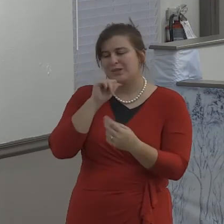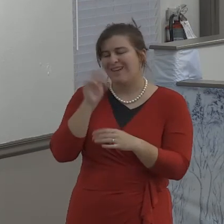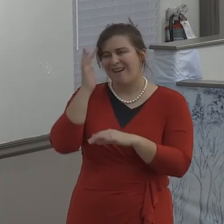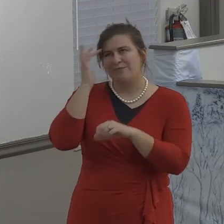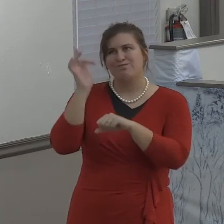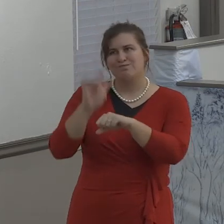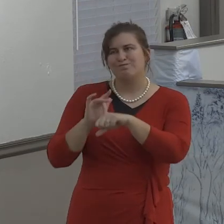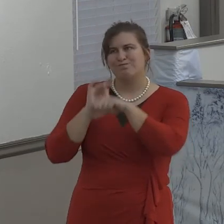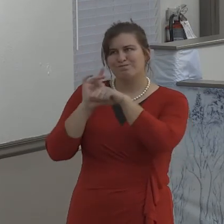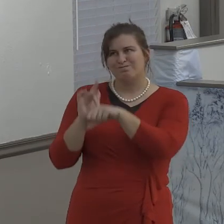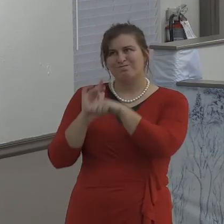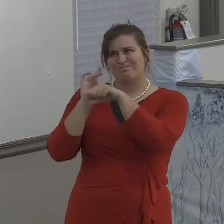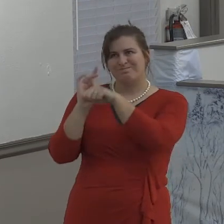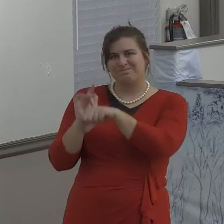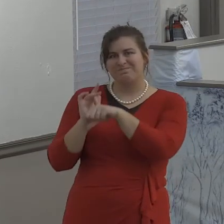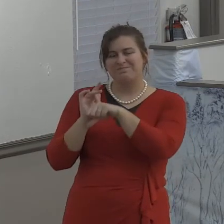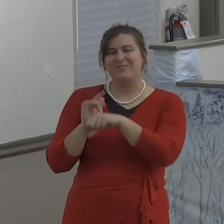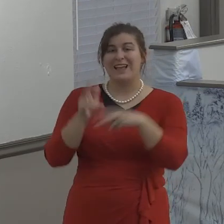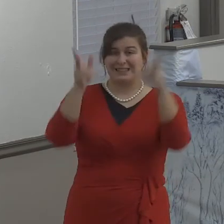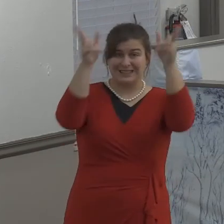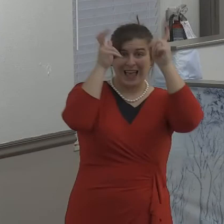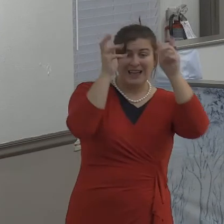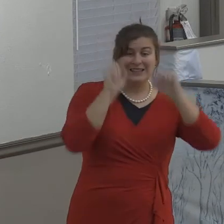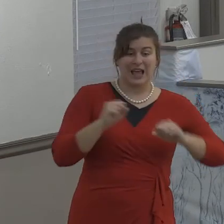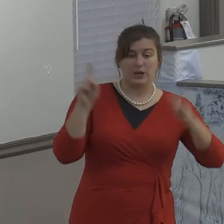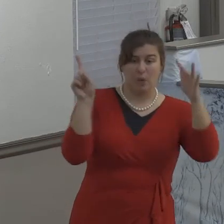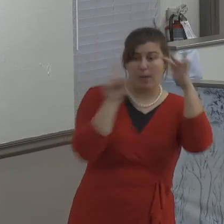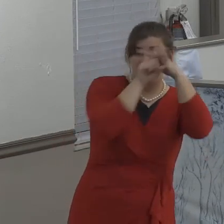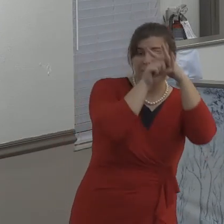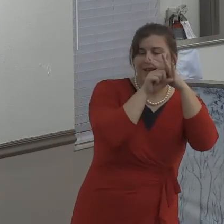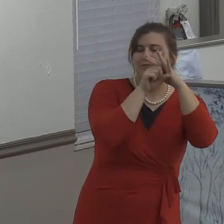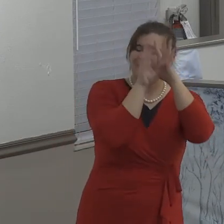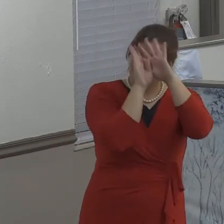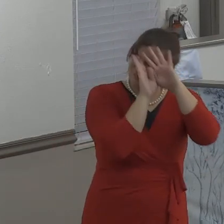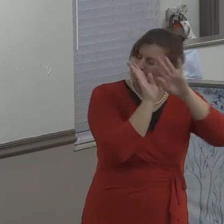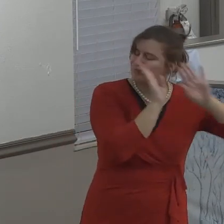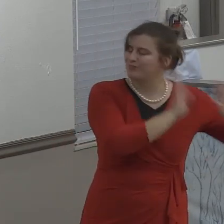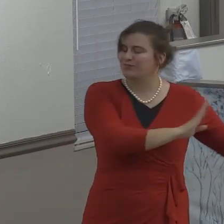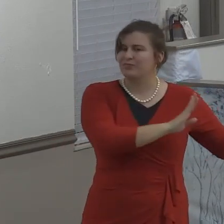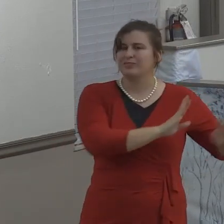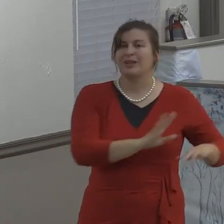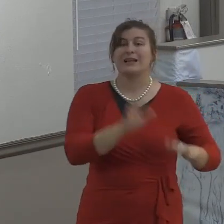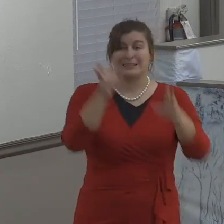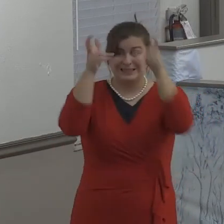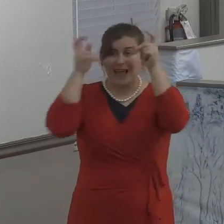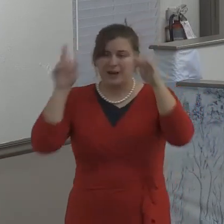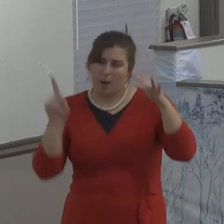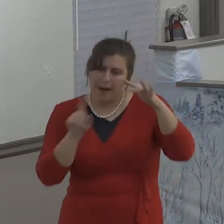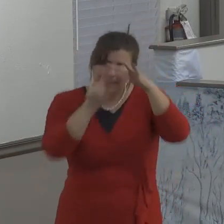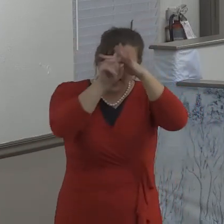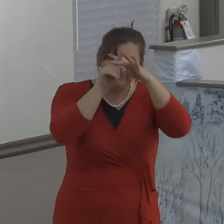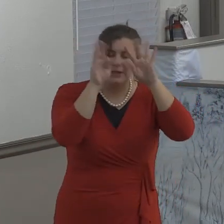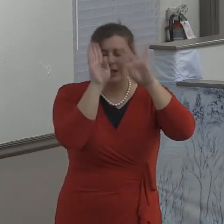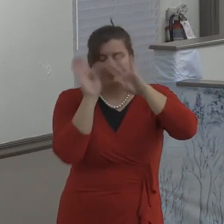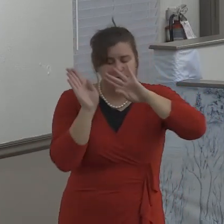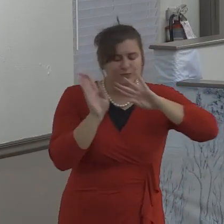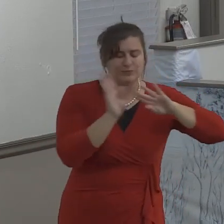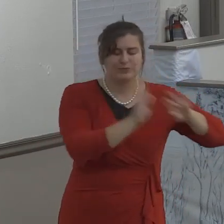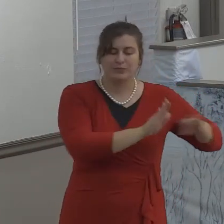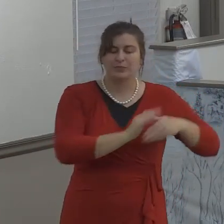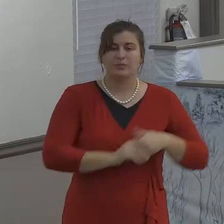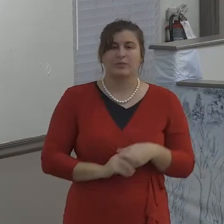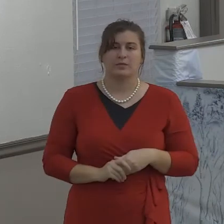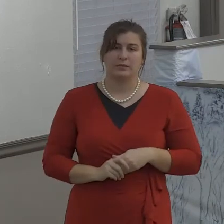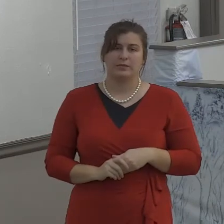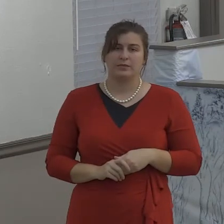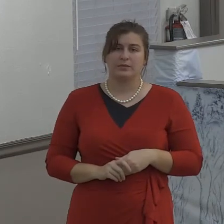marriage be kind be tender hearted be forgiving if we do that if we do